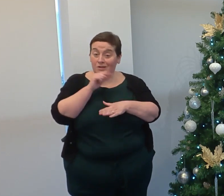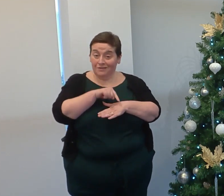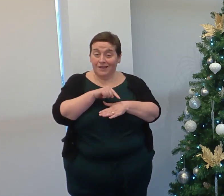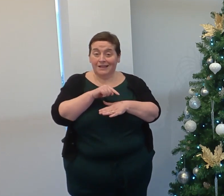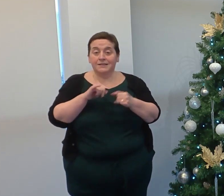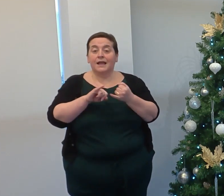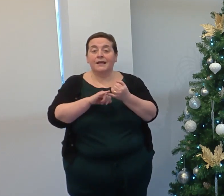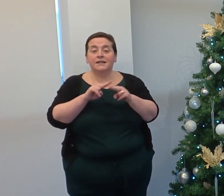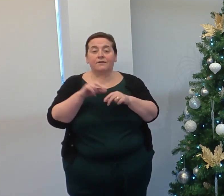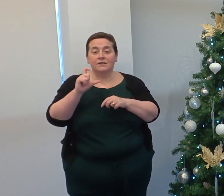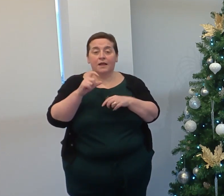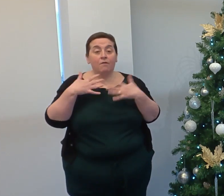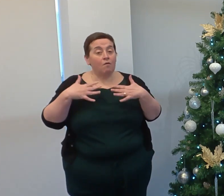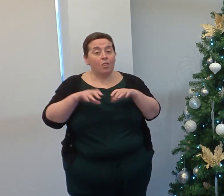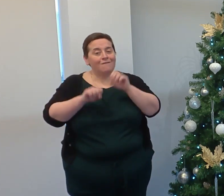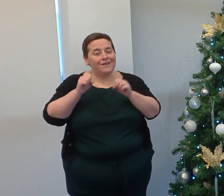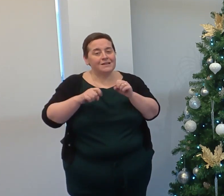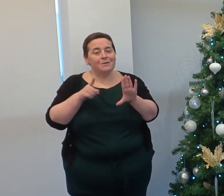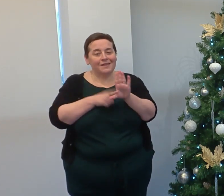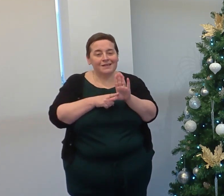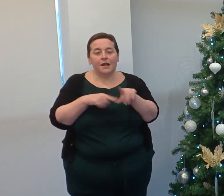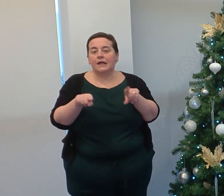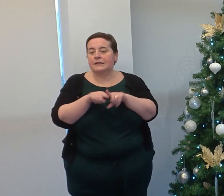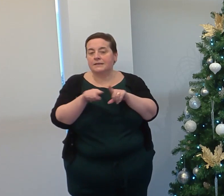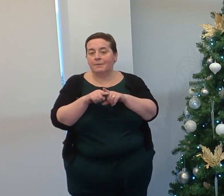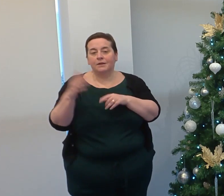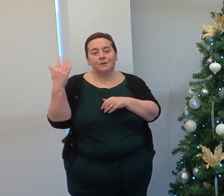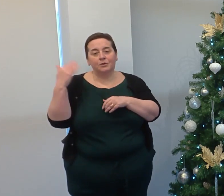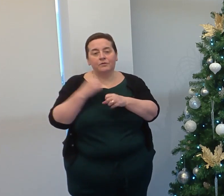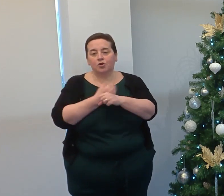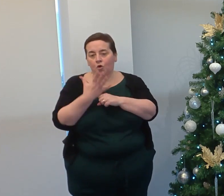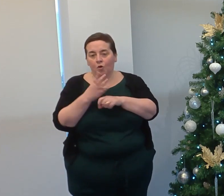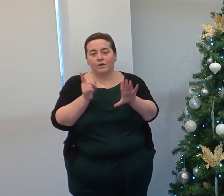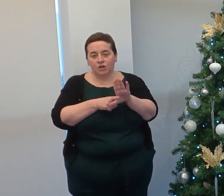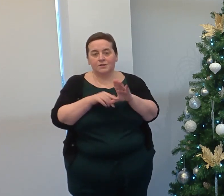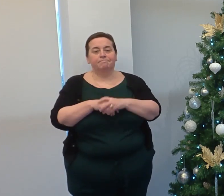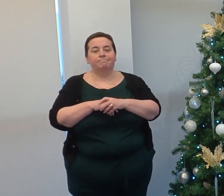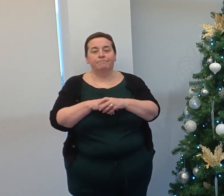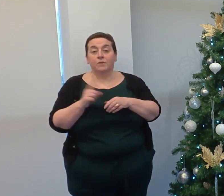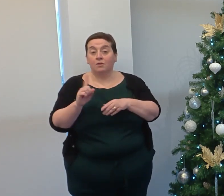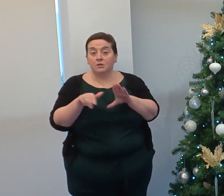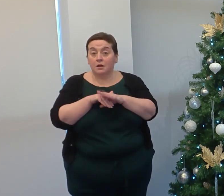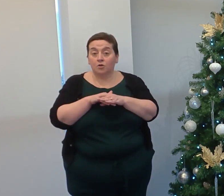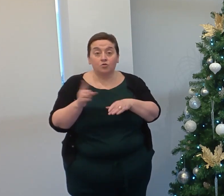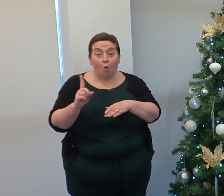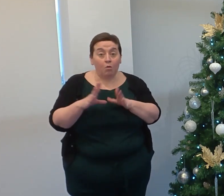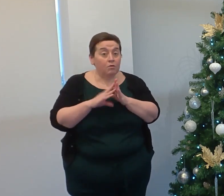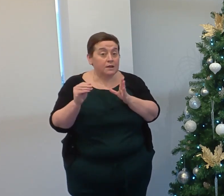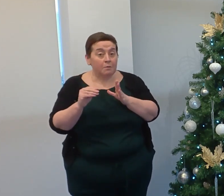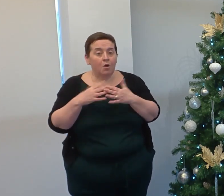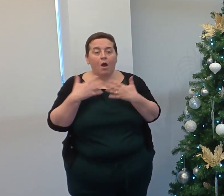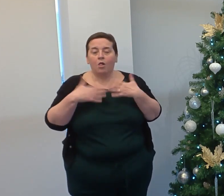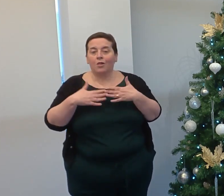this, the SFC have allowed for flexibilities this year, similar to previous COVID years. This includes, for example,